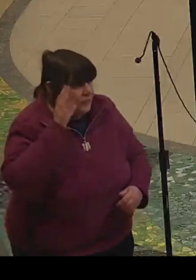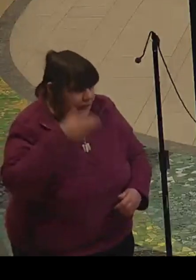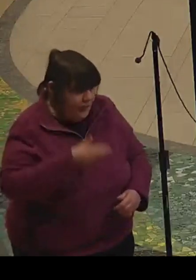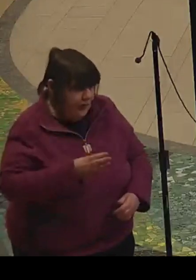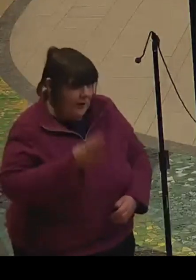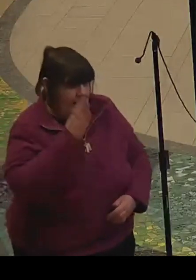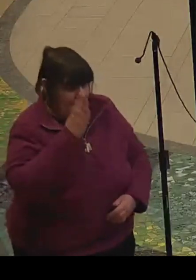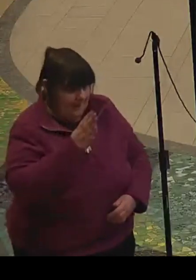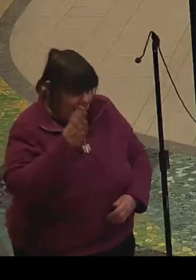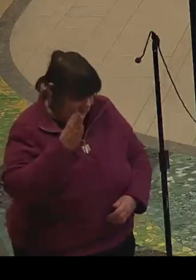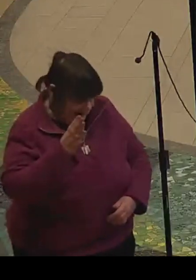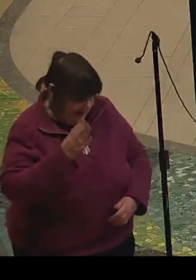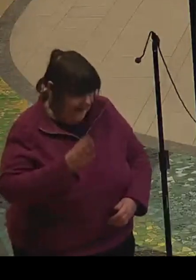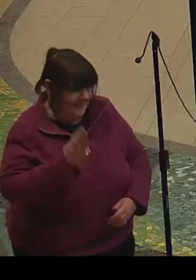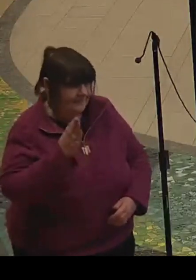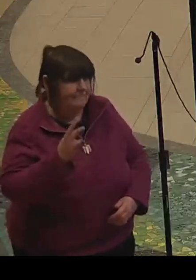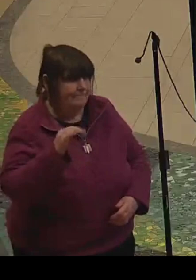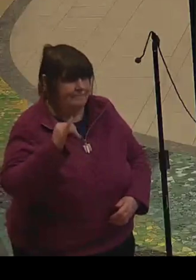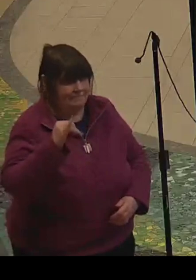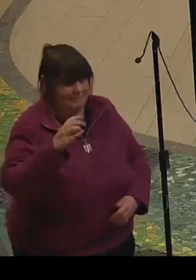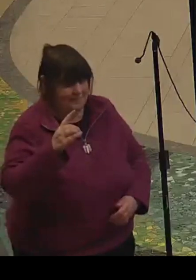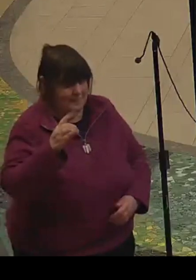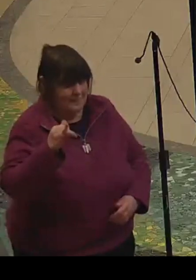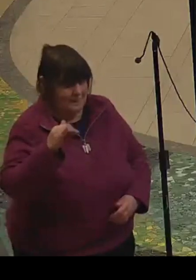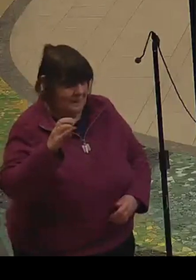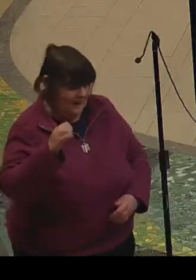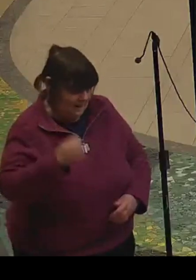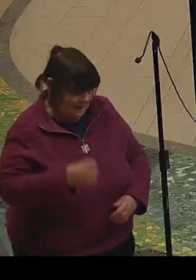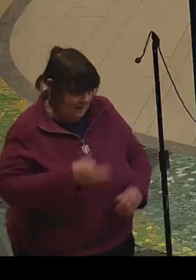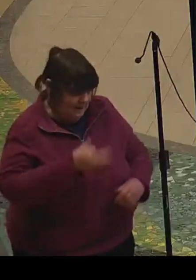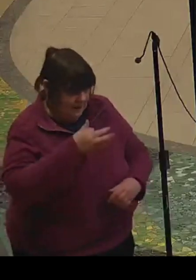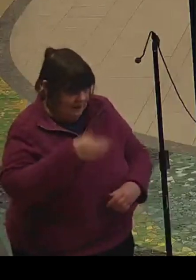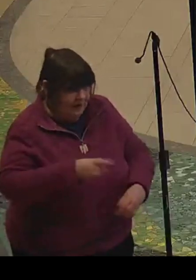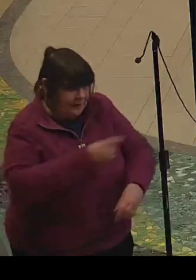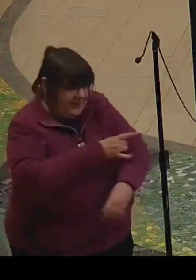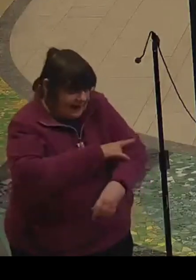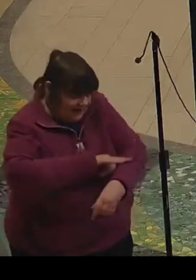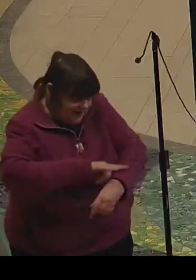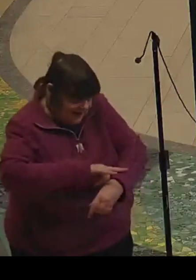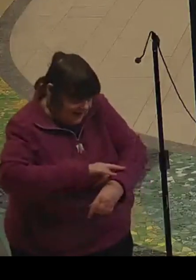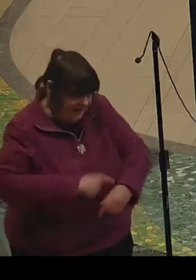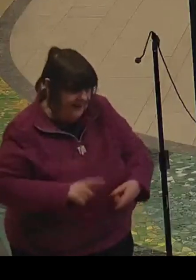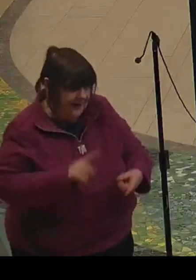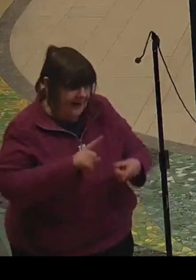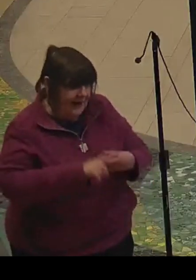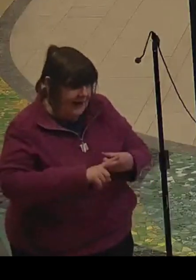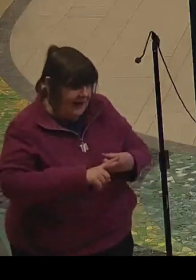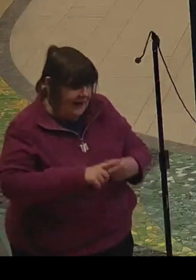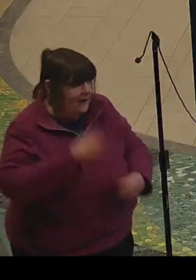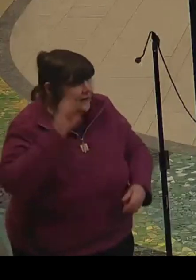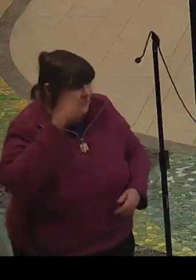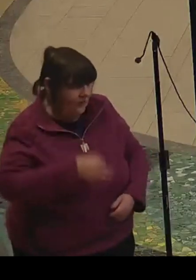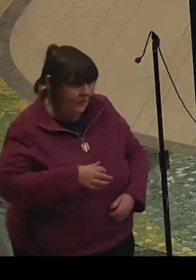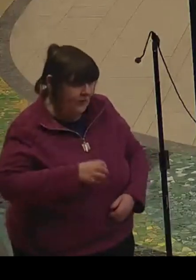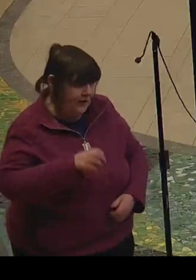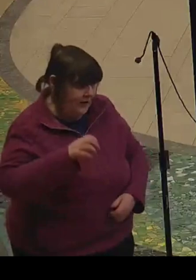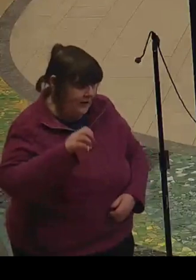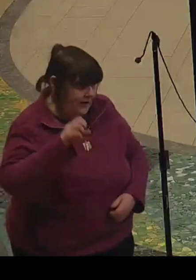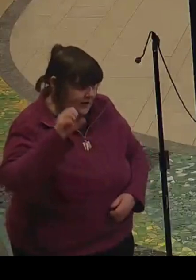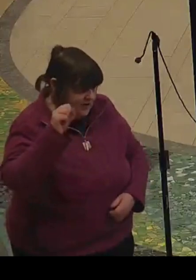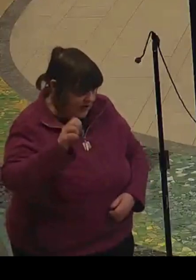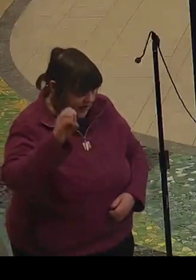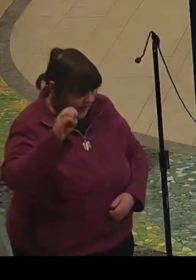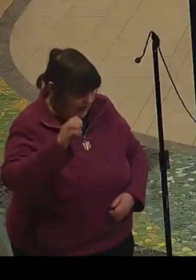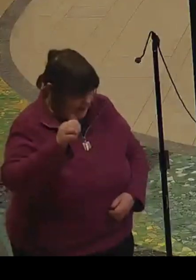for Bridie, from Derry, and for